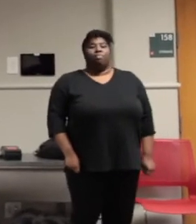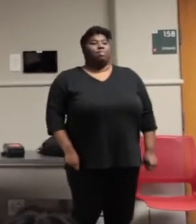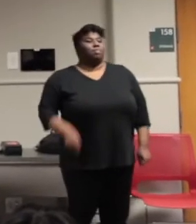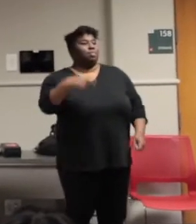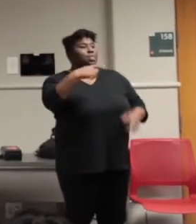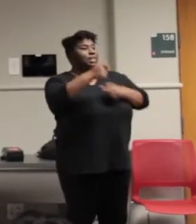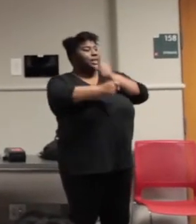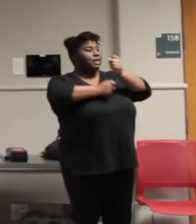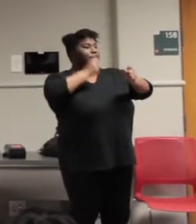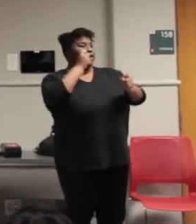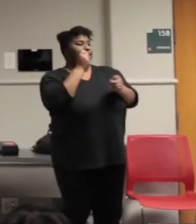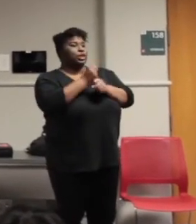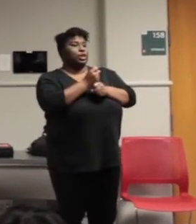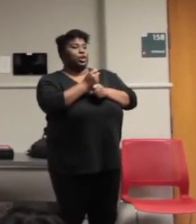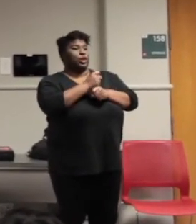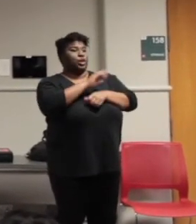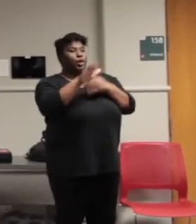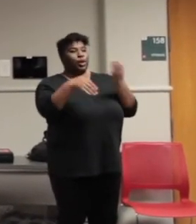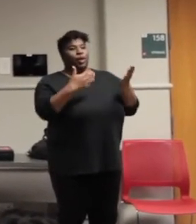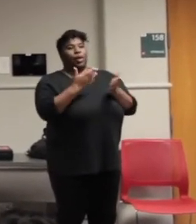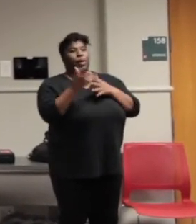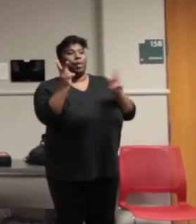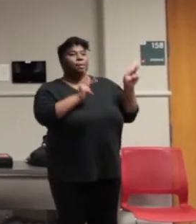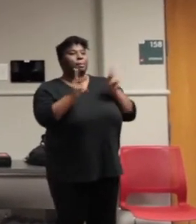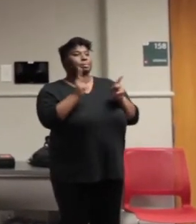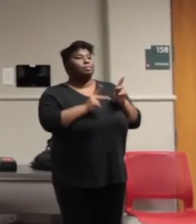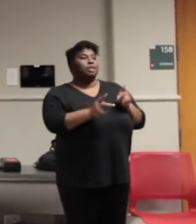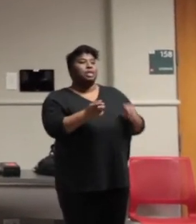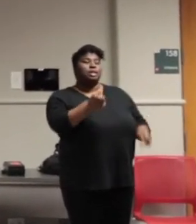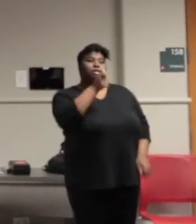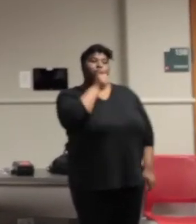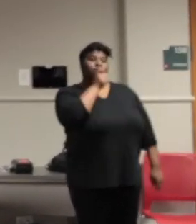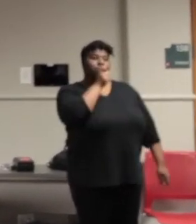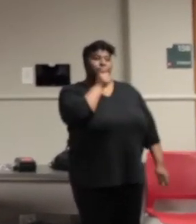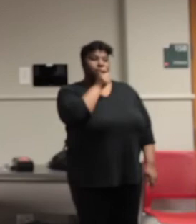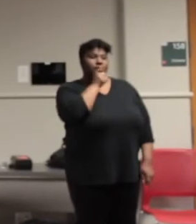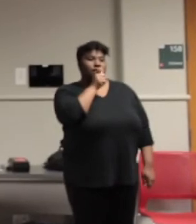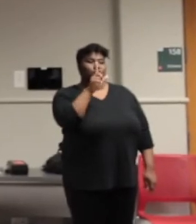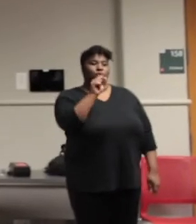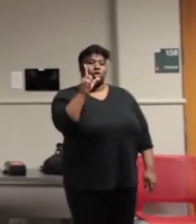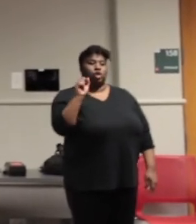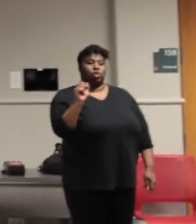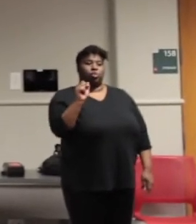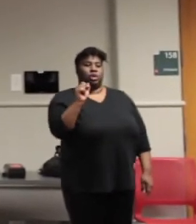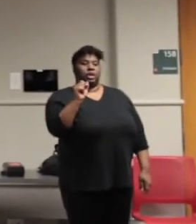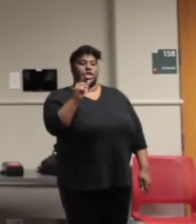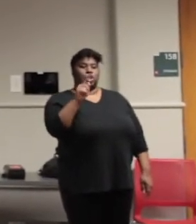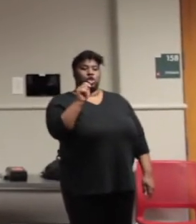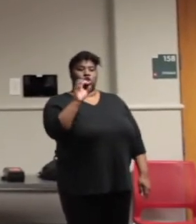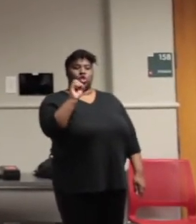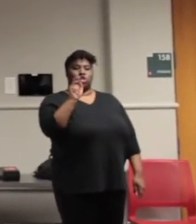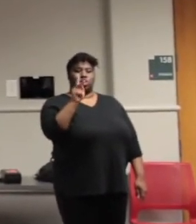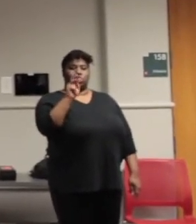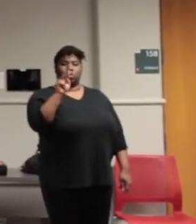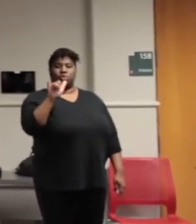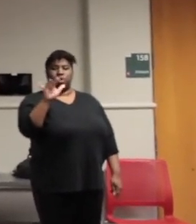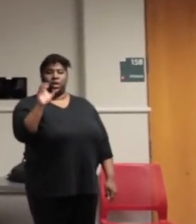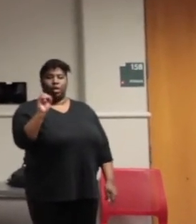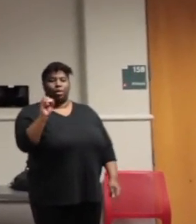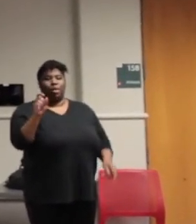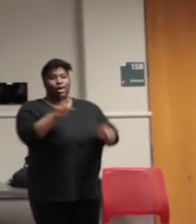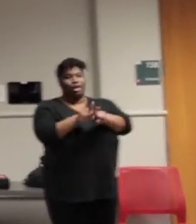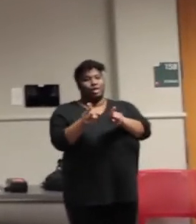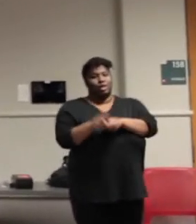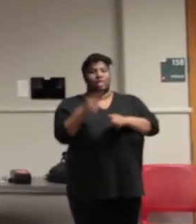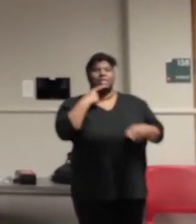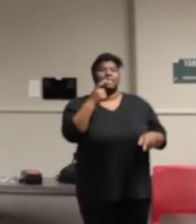This year, everybody is getting the secrets. 2020 is Tokyo, 2020 is clarity. I've been, oh also, I should say, that this one